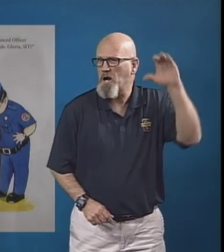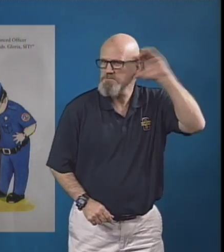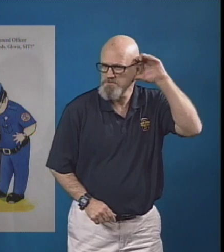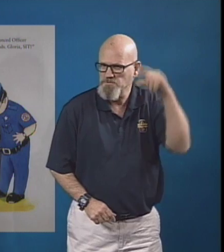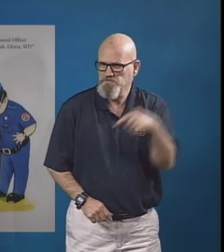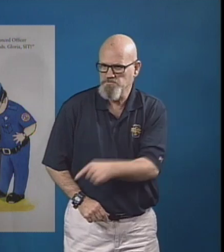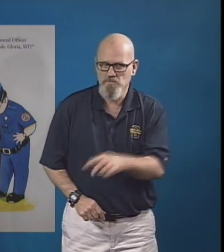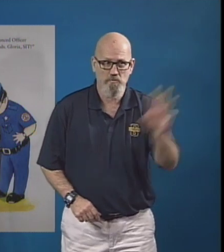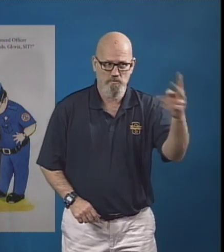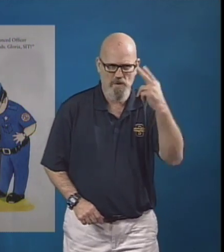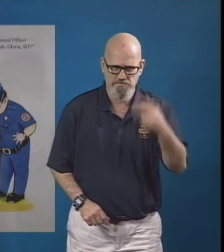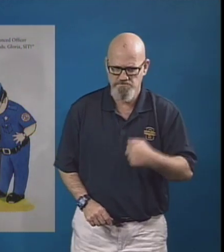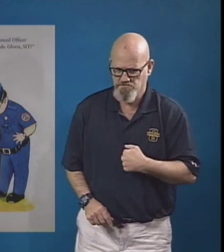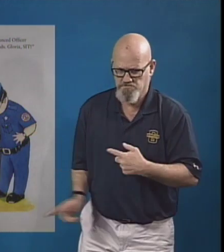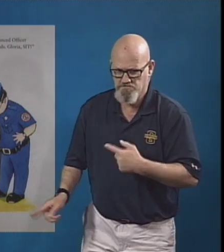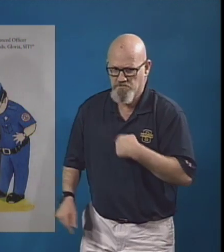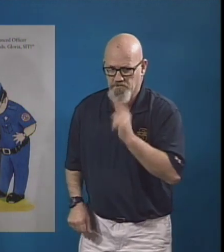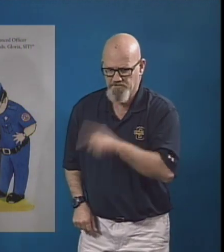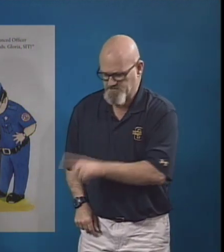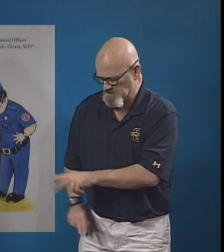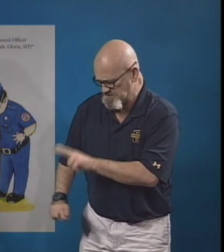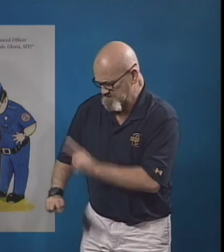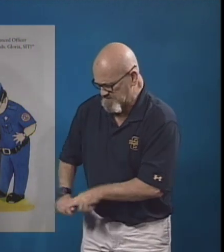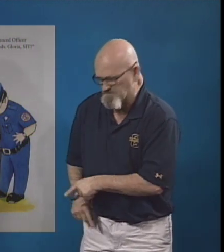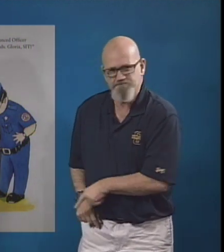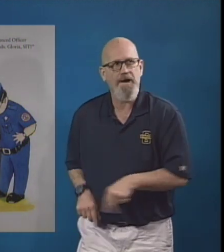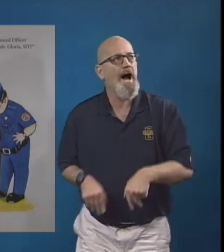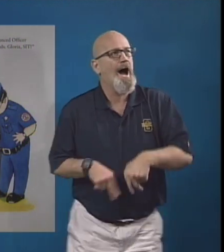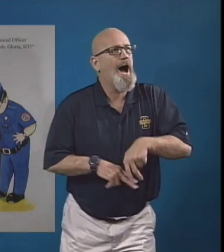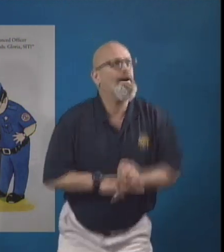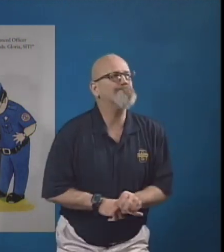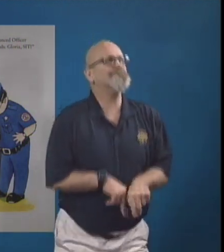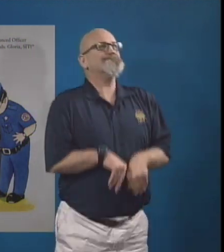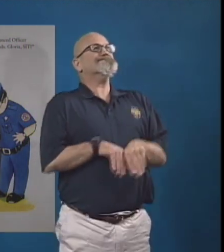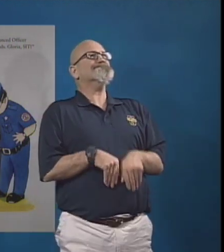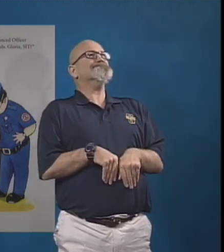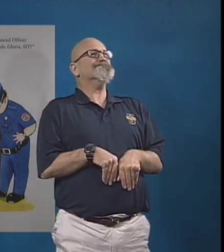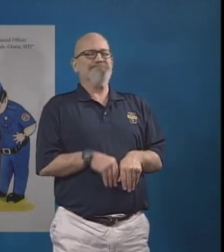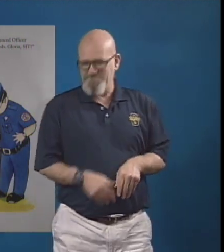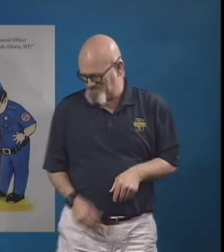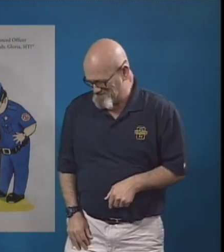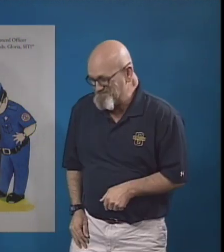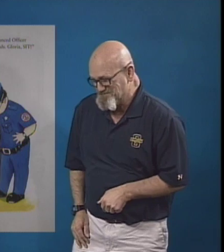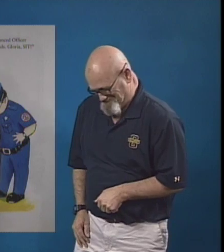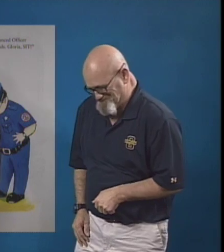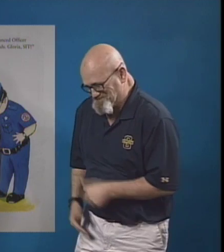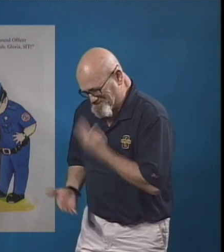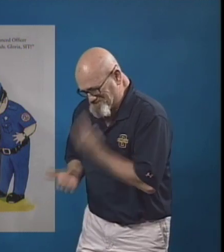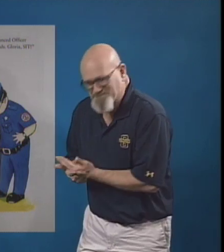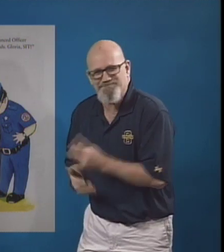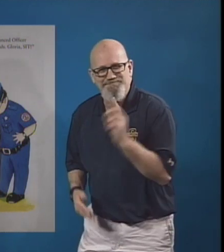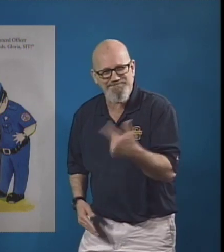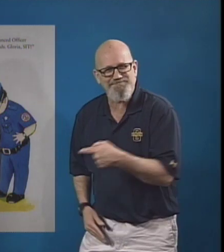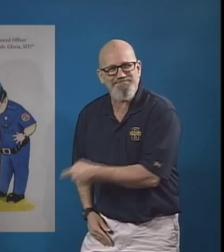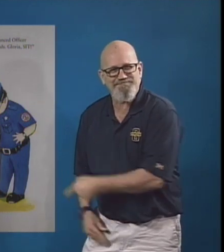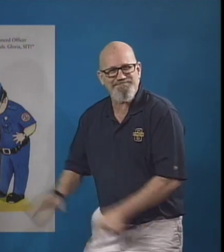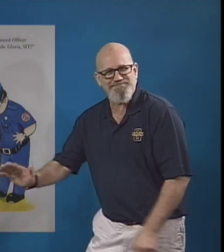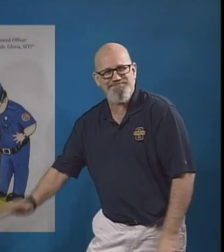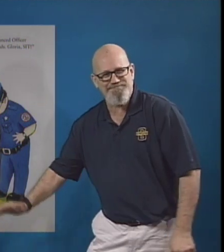Gloria obeys my commands. Gloria, sit! And Gloria sat. What a good